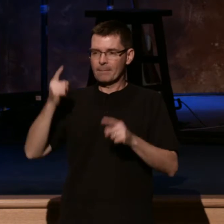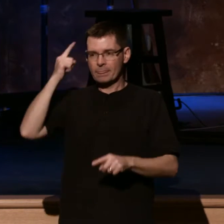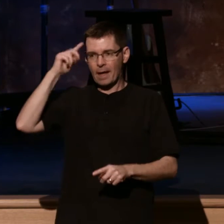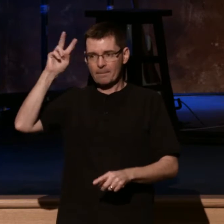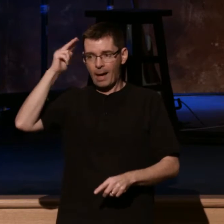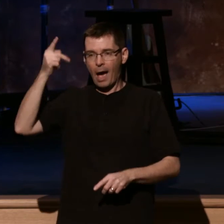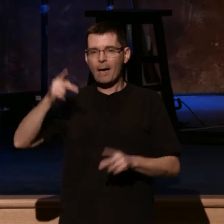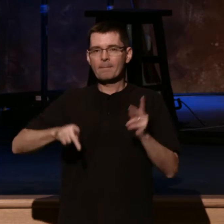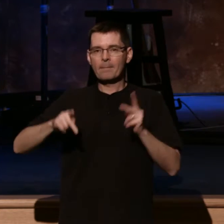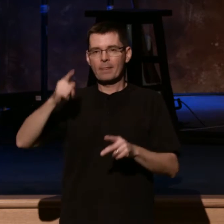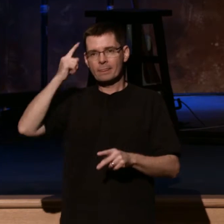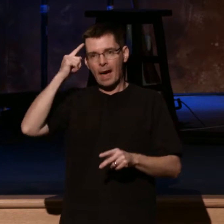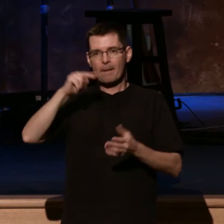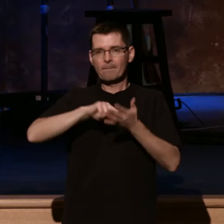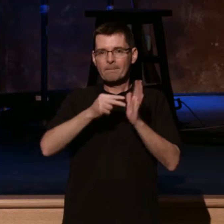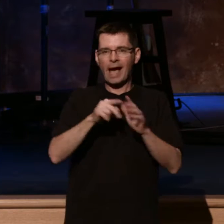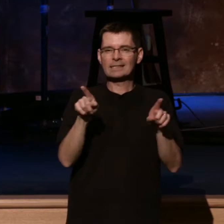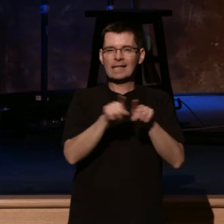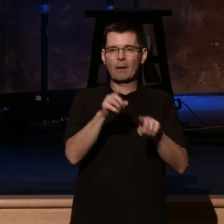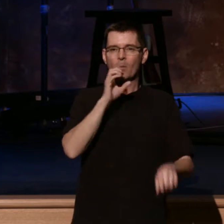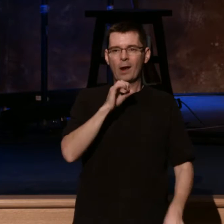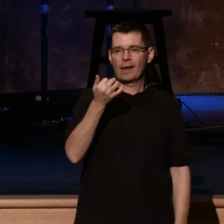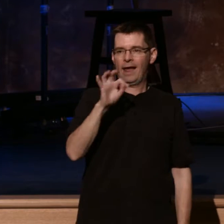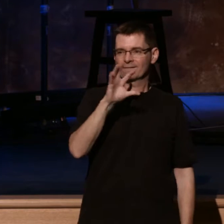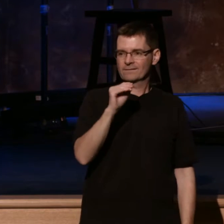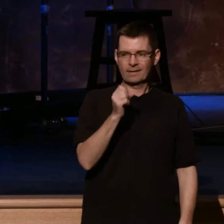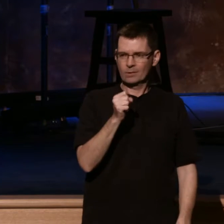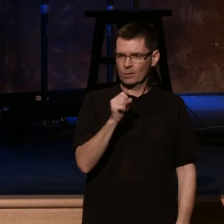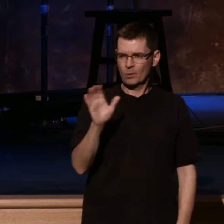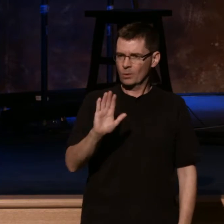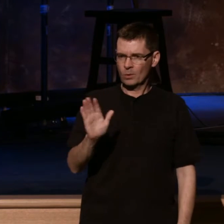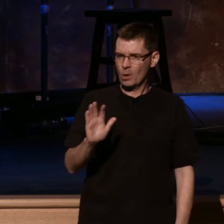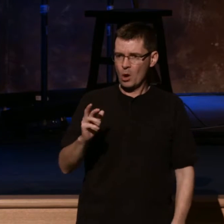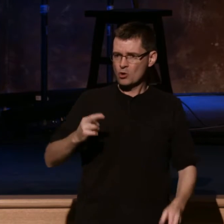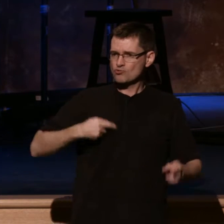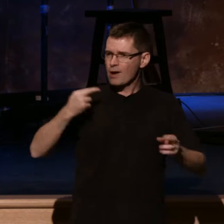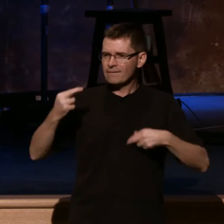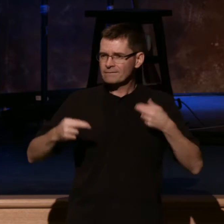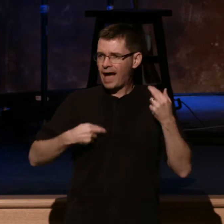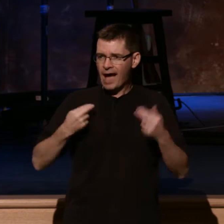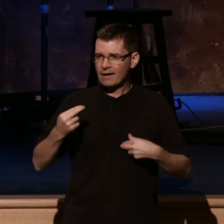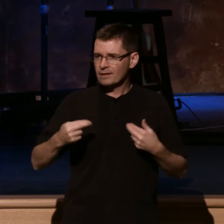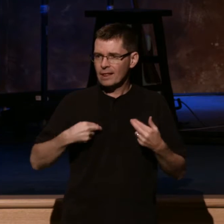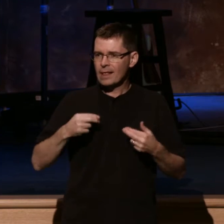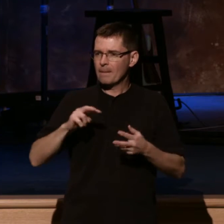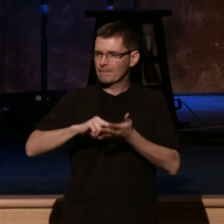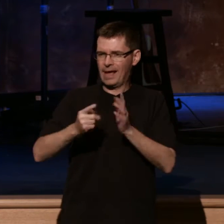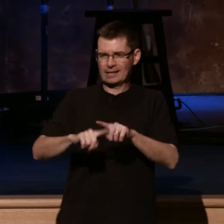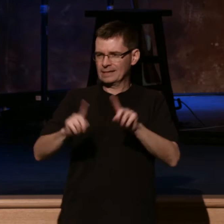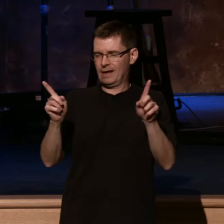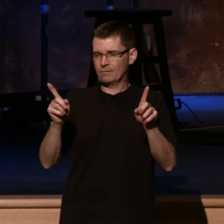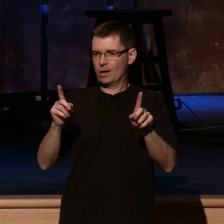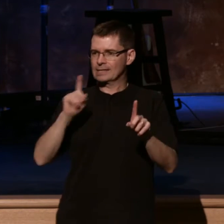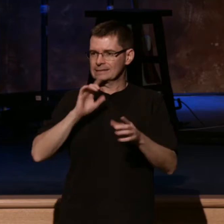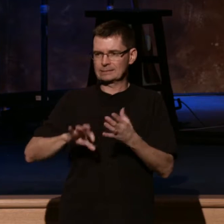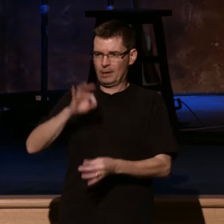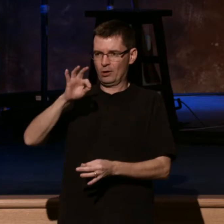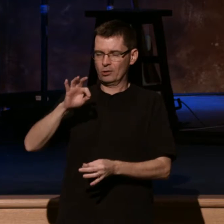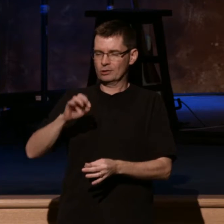think about revival. I want to tell you something. If revival comes, it may get worse before it gets better. Because you talk about the church getting in the